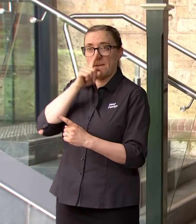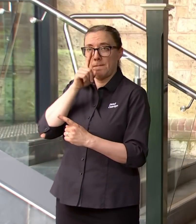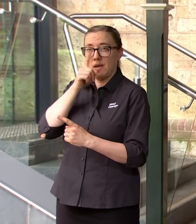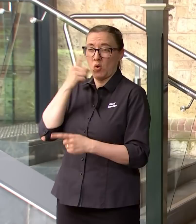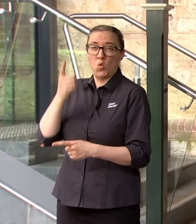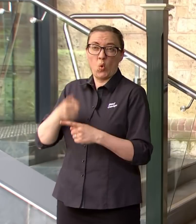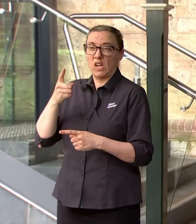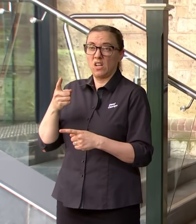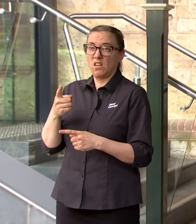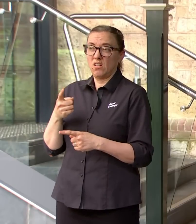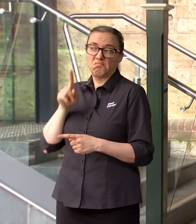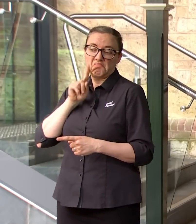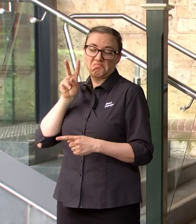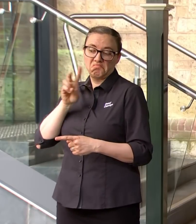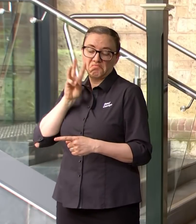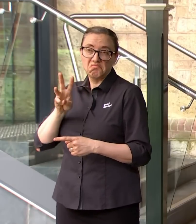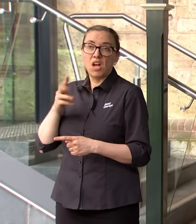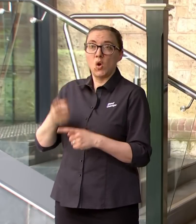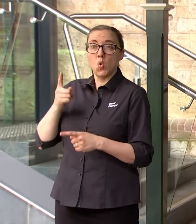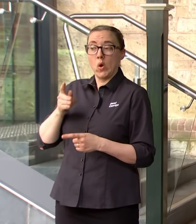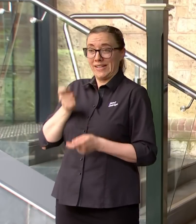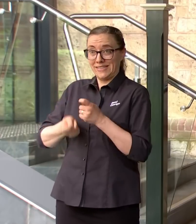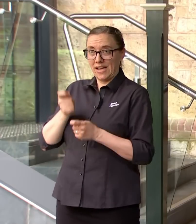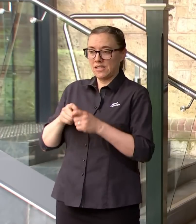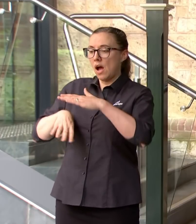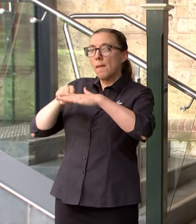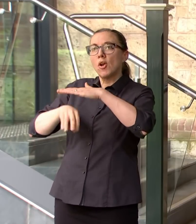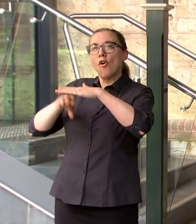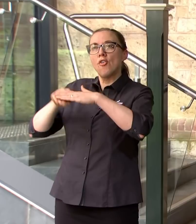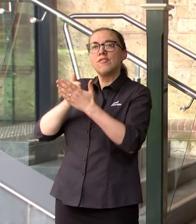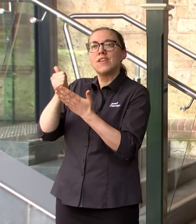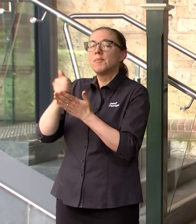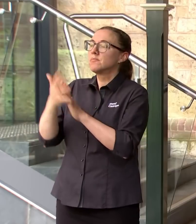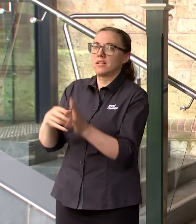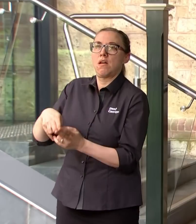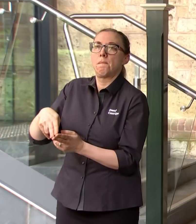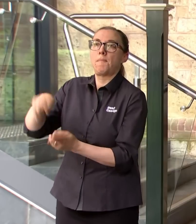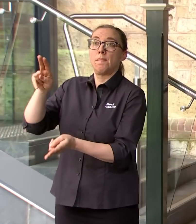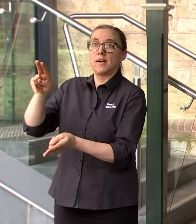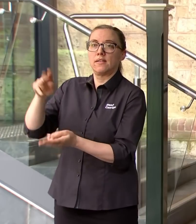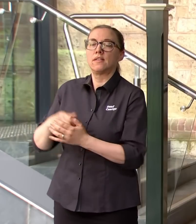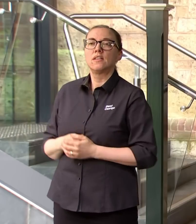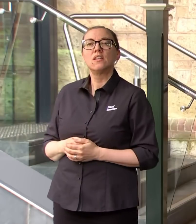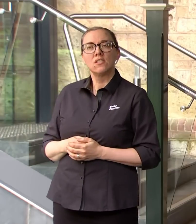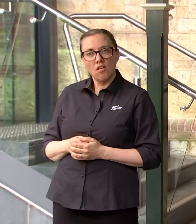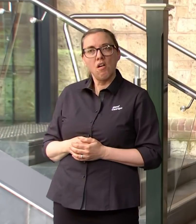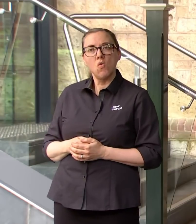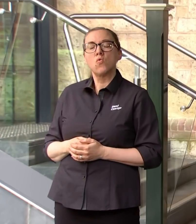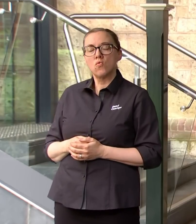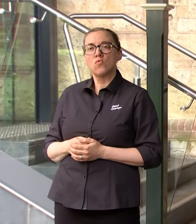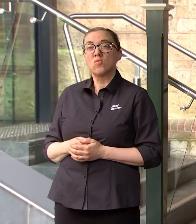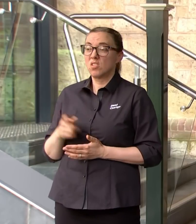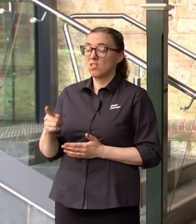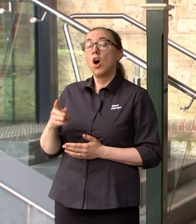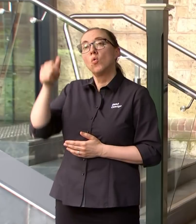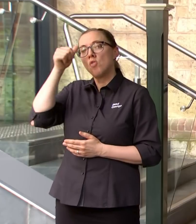of those rapid antigen tests so whilst it is still a a big increase in Victoria it's probably not as large as those numbers first suggest but again a